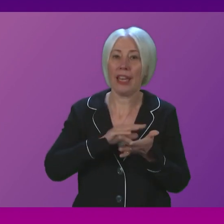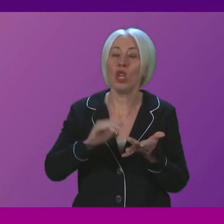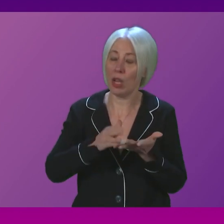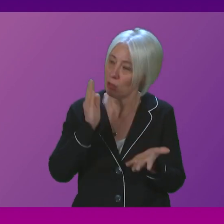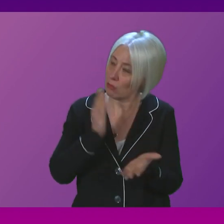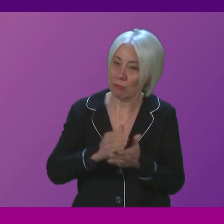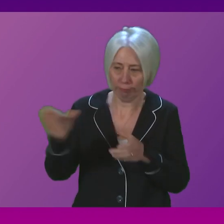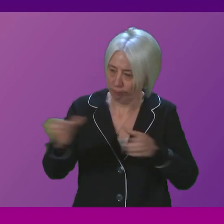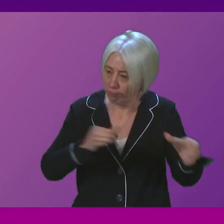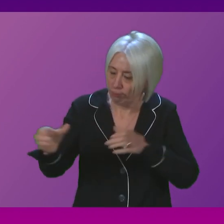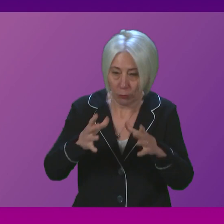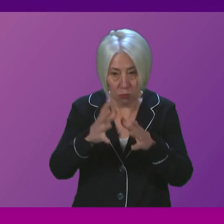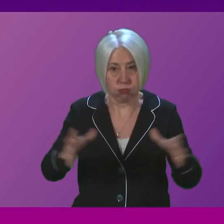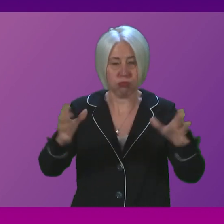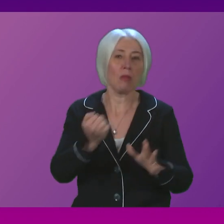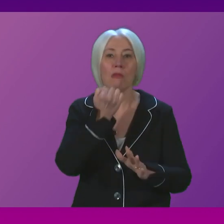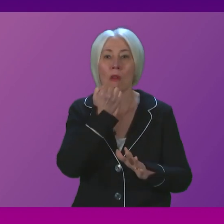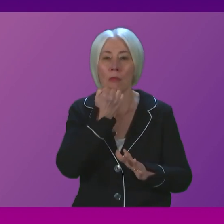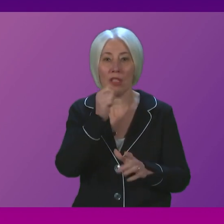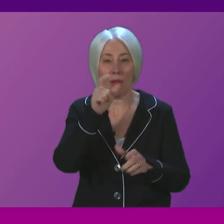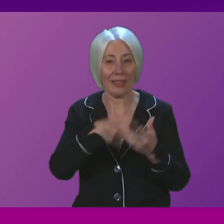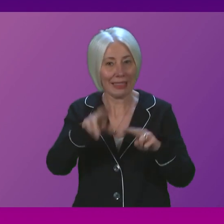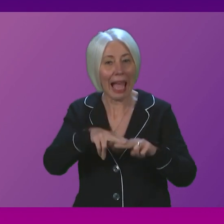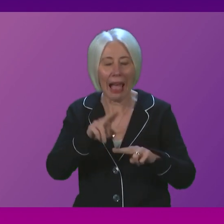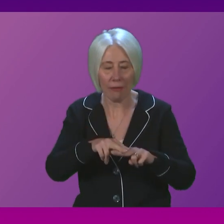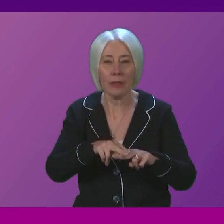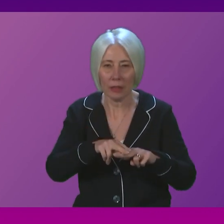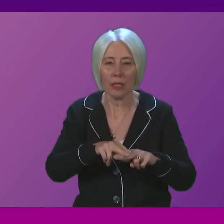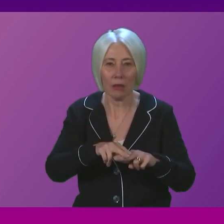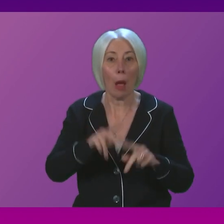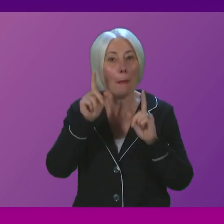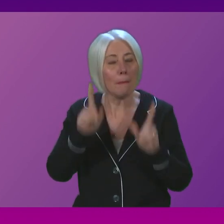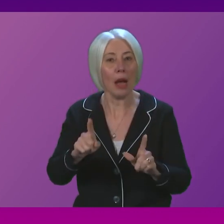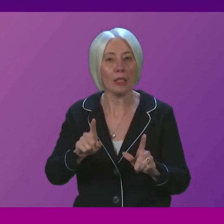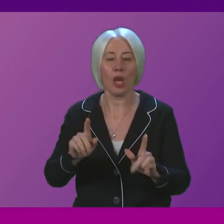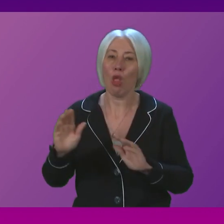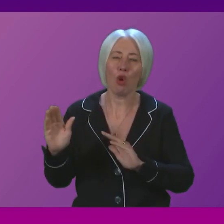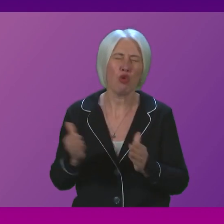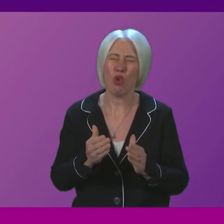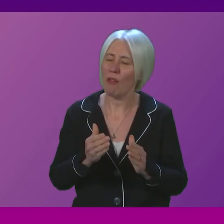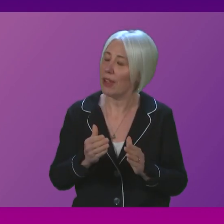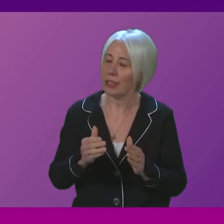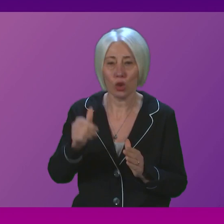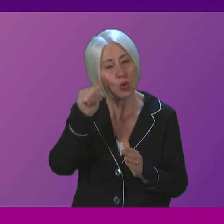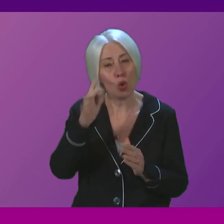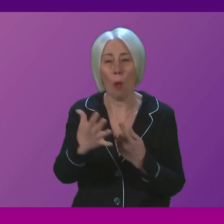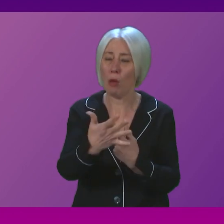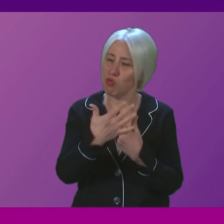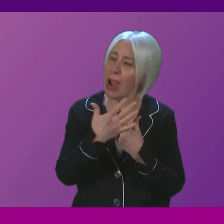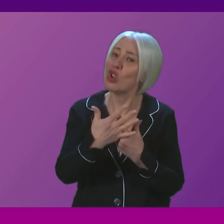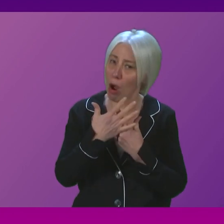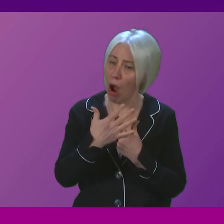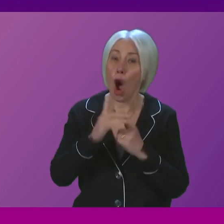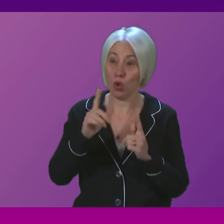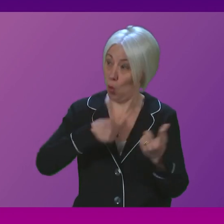Service, we are employing record numbers of people in our National Health Service, but the service is under significant pressure, and therefore we will